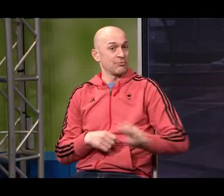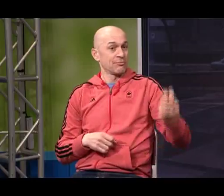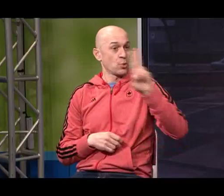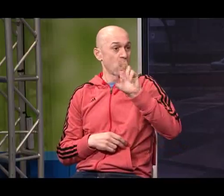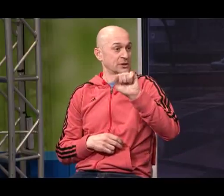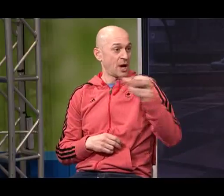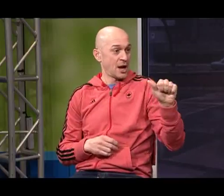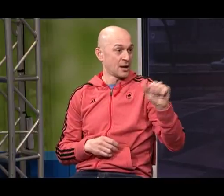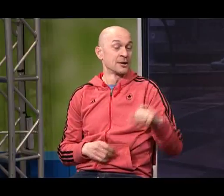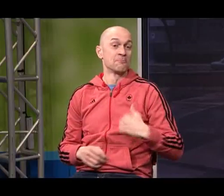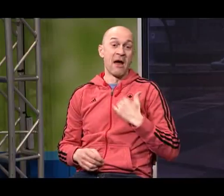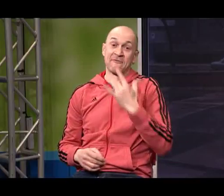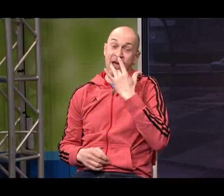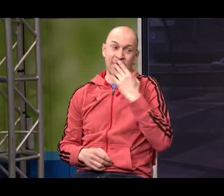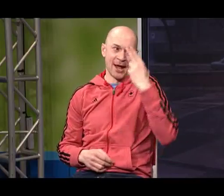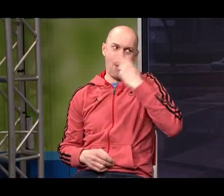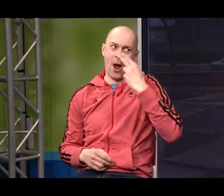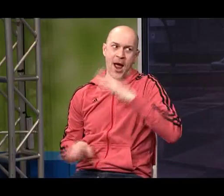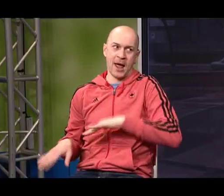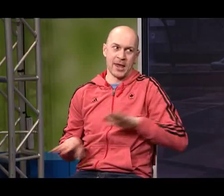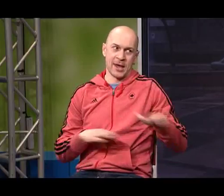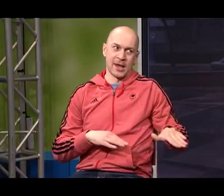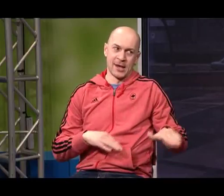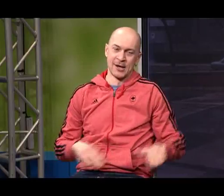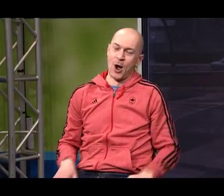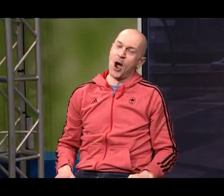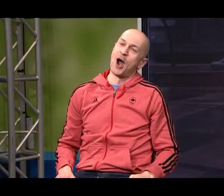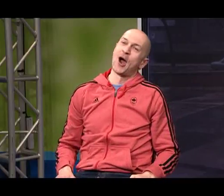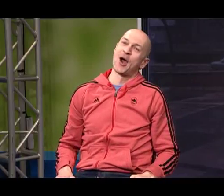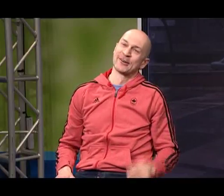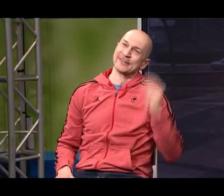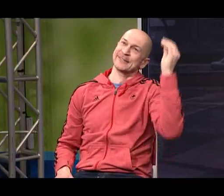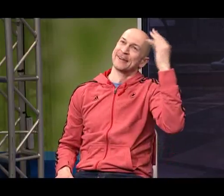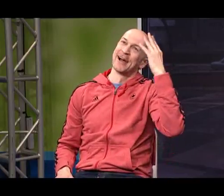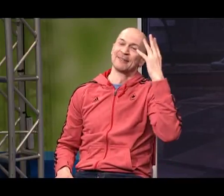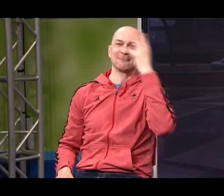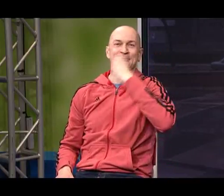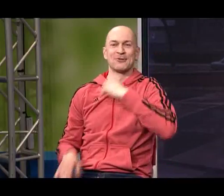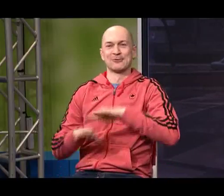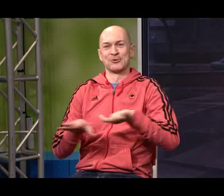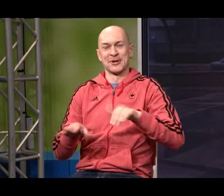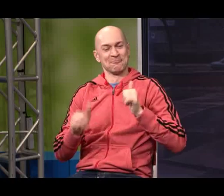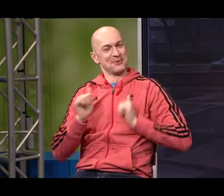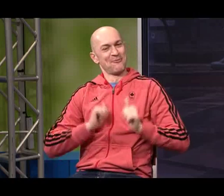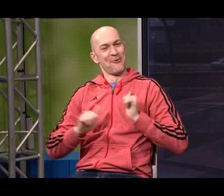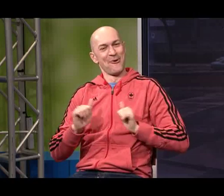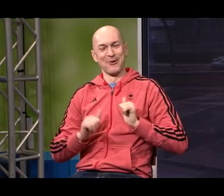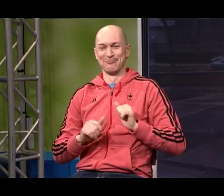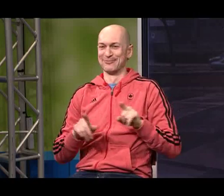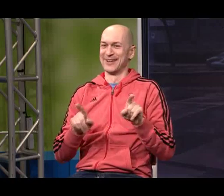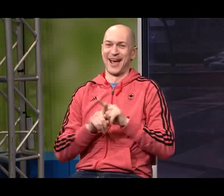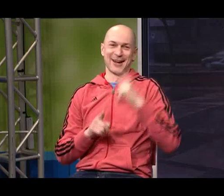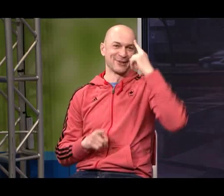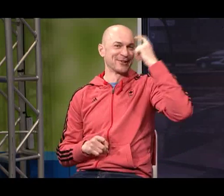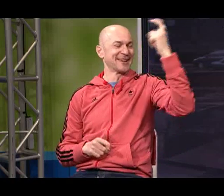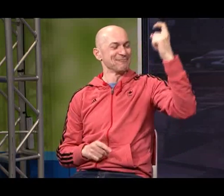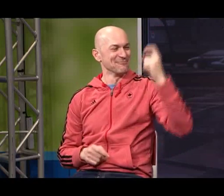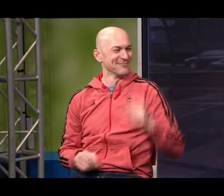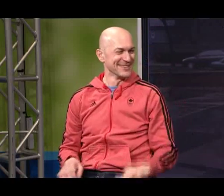In my first year I spent in the States and I loved Hawaii I loved being in the sun and the gorgeous area I mean it was